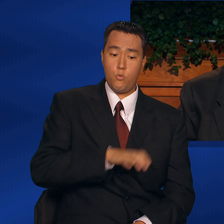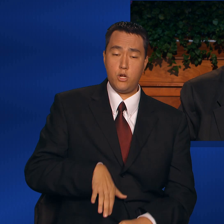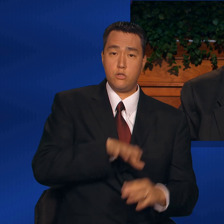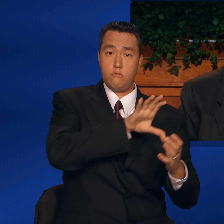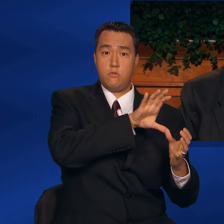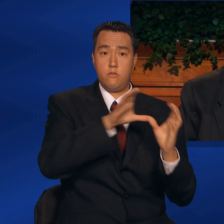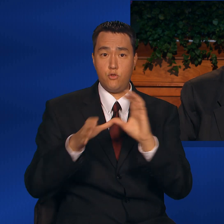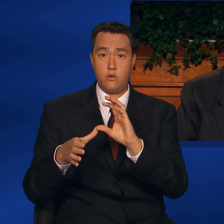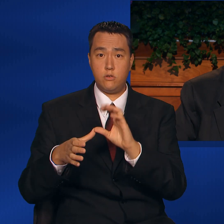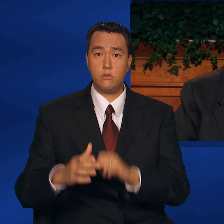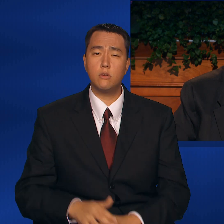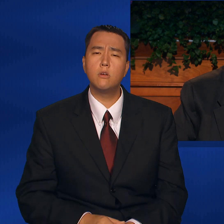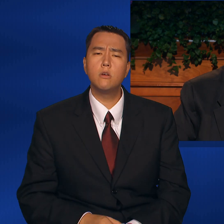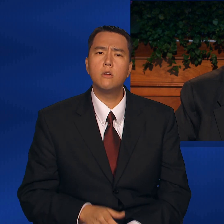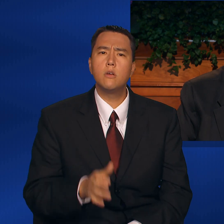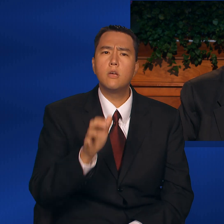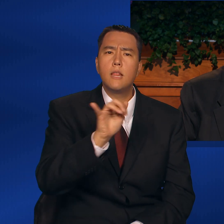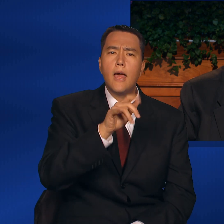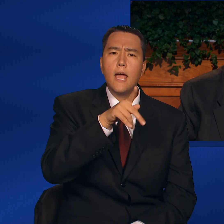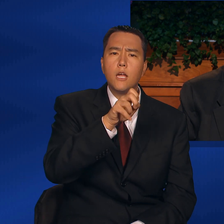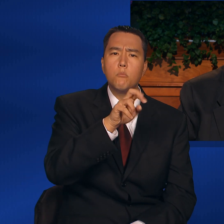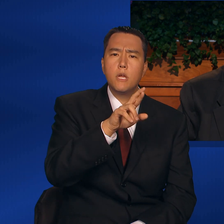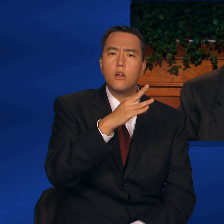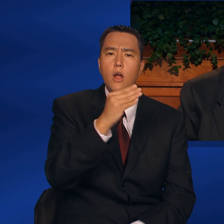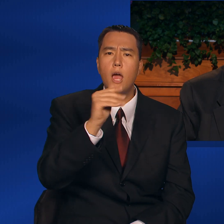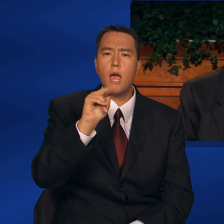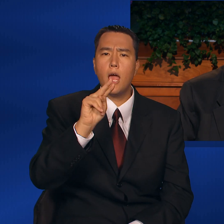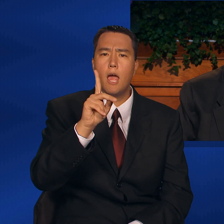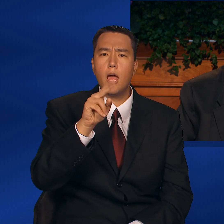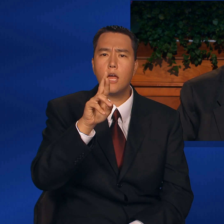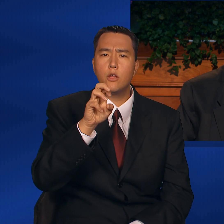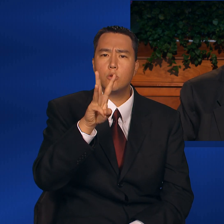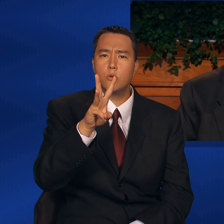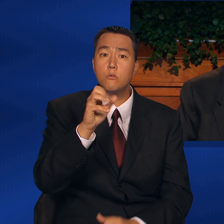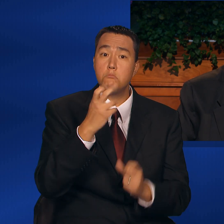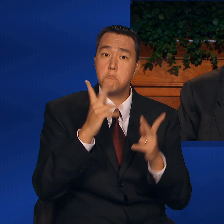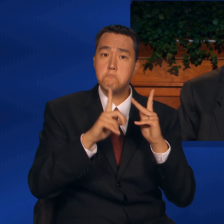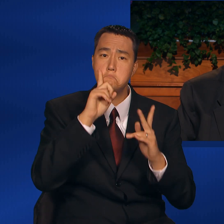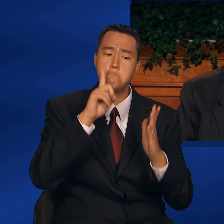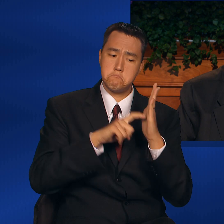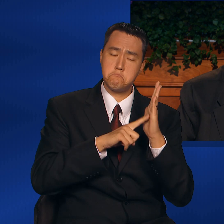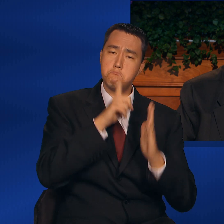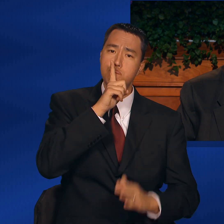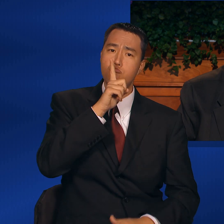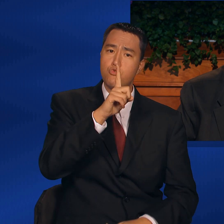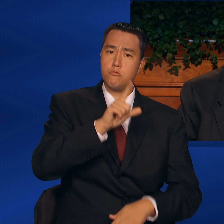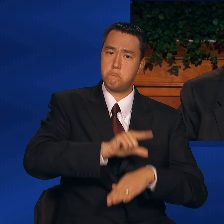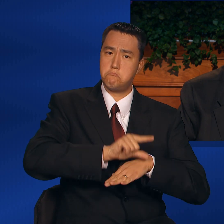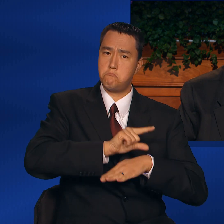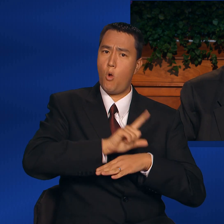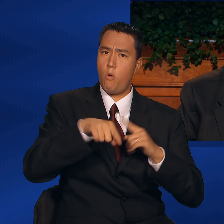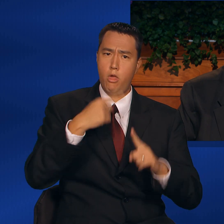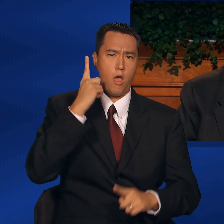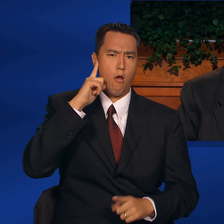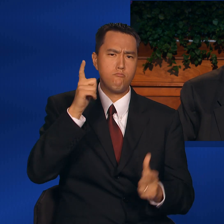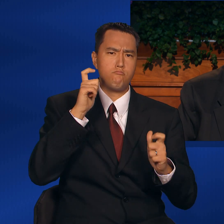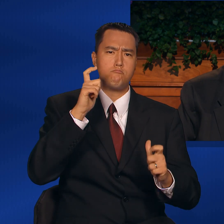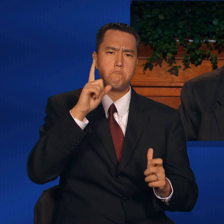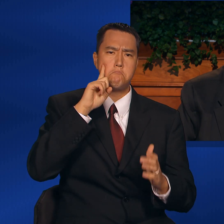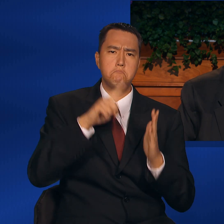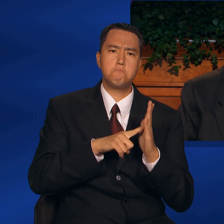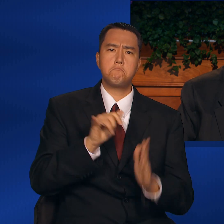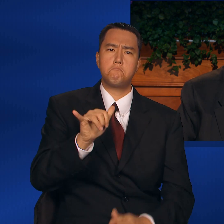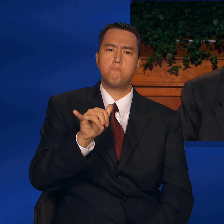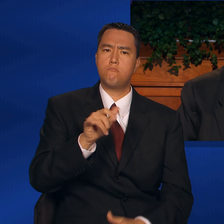Like Peter and Andrew, many recognize the truth of the gospel. As soon as they hear it, they are